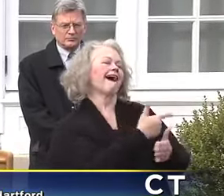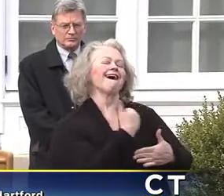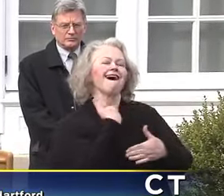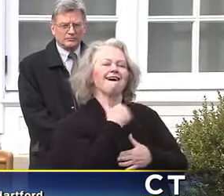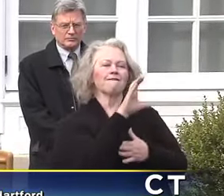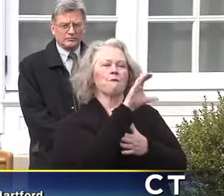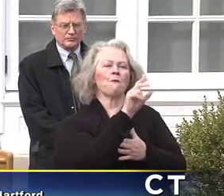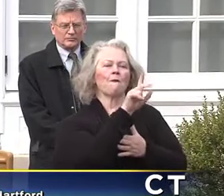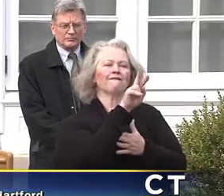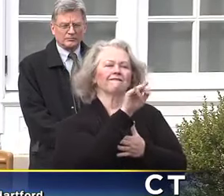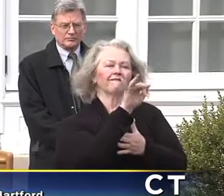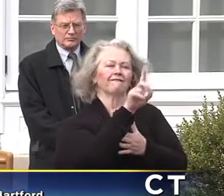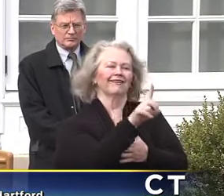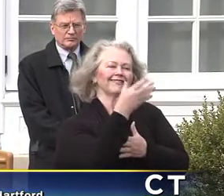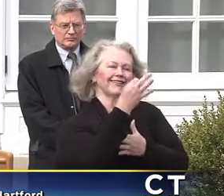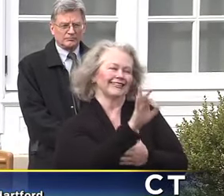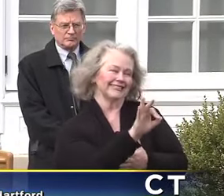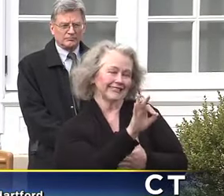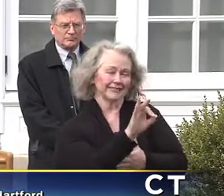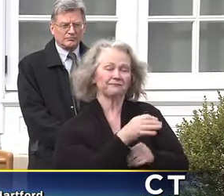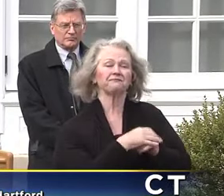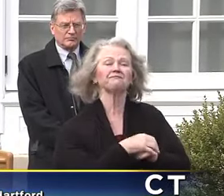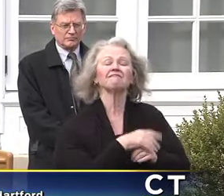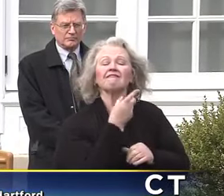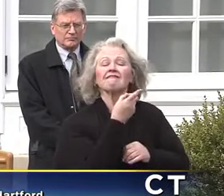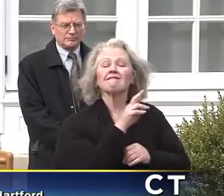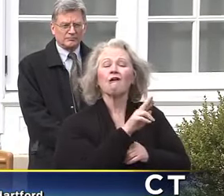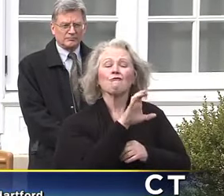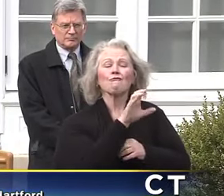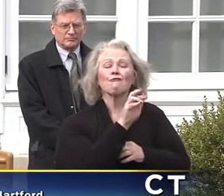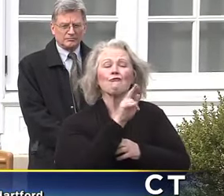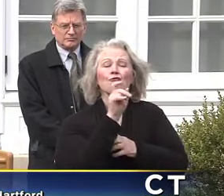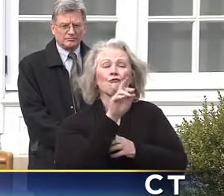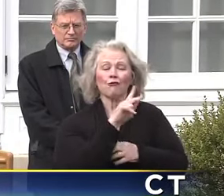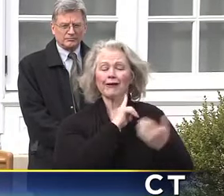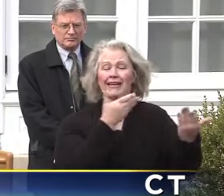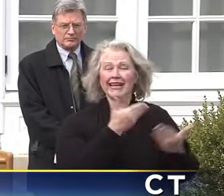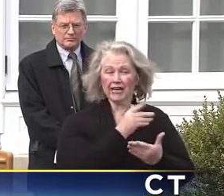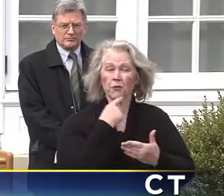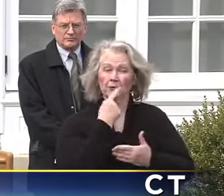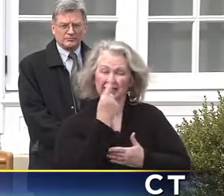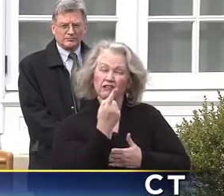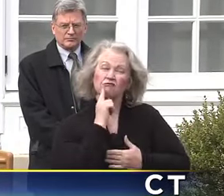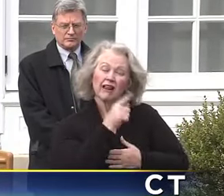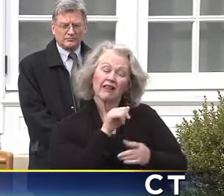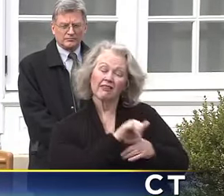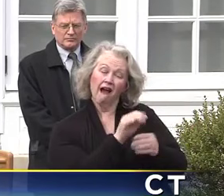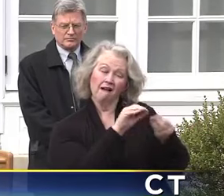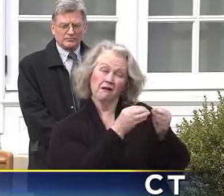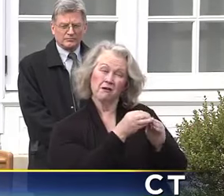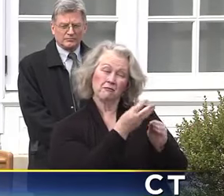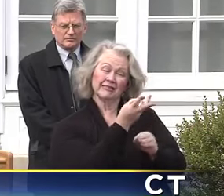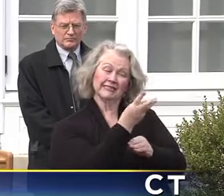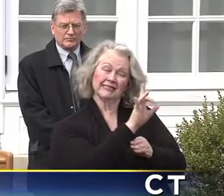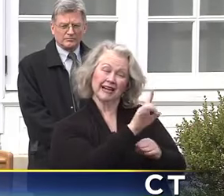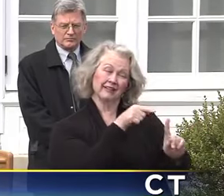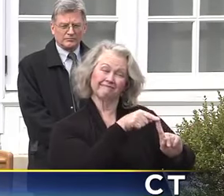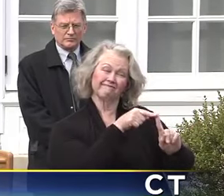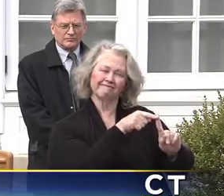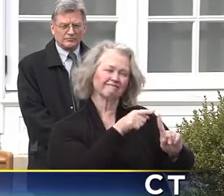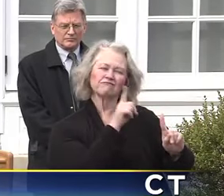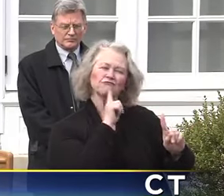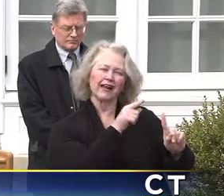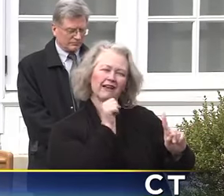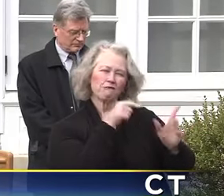And Dr. Carter, who's here, will tell you that number in terms of people infected is probably much more than that, just have not yet been